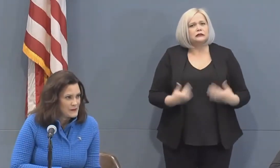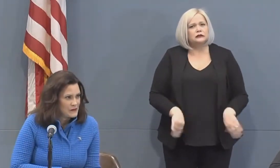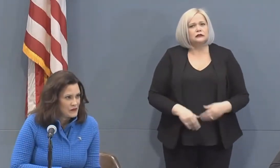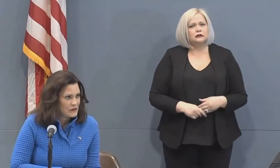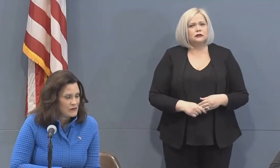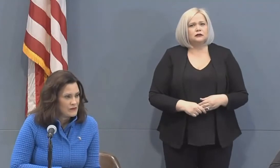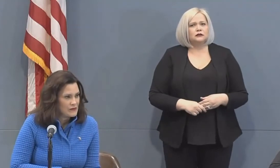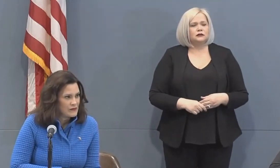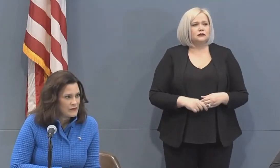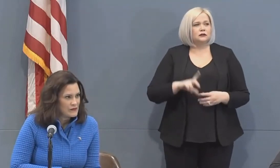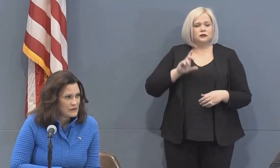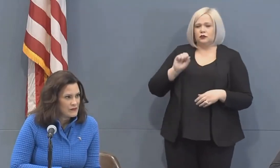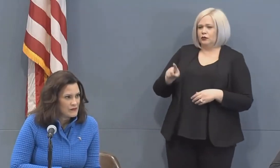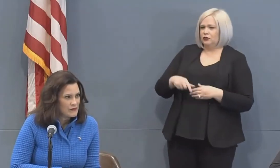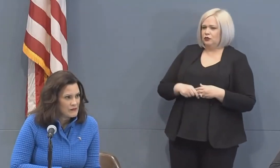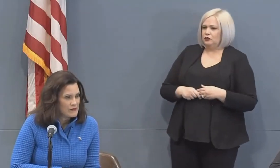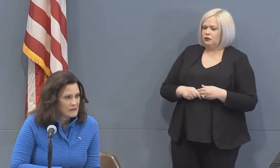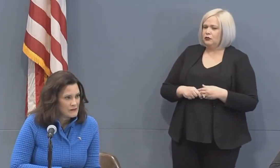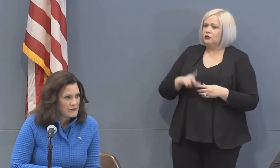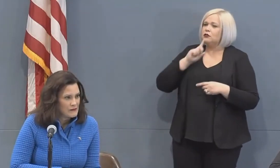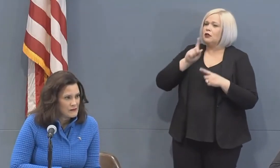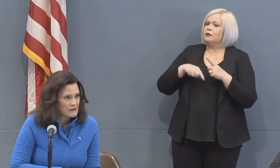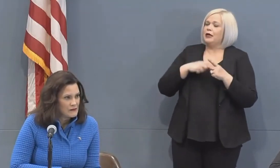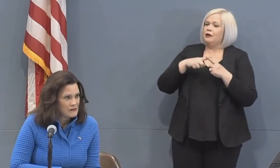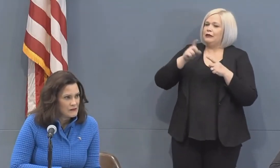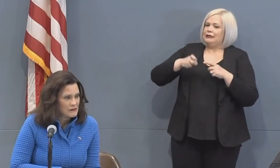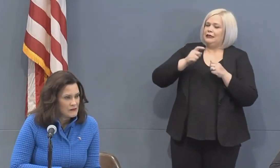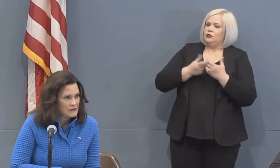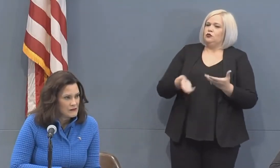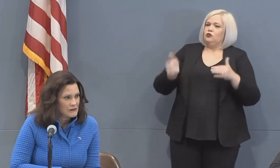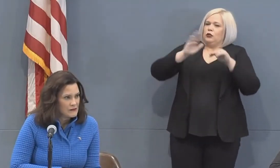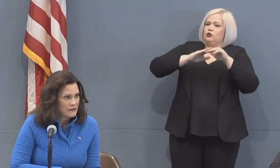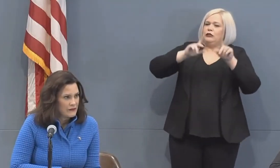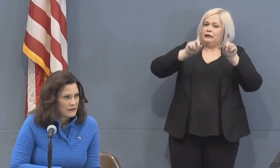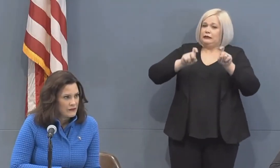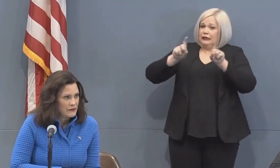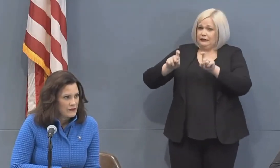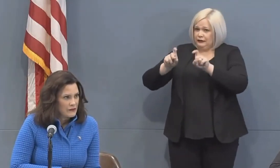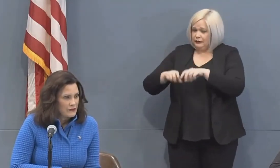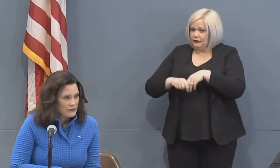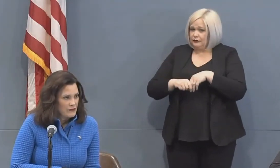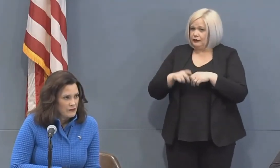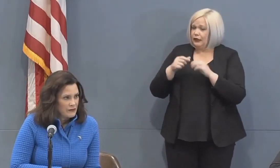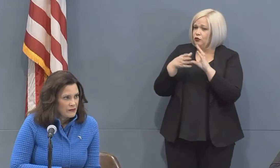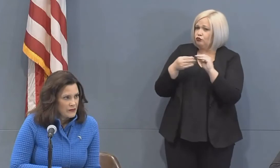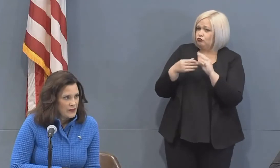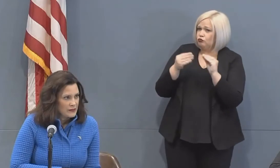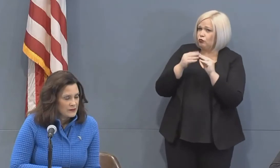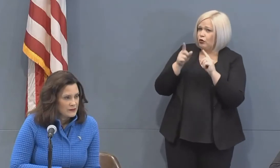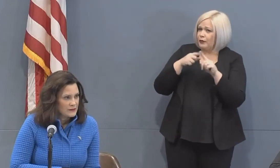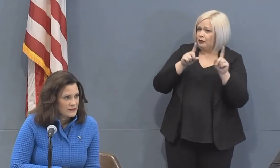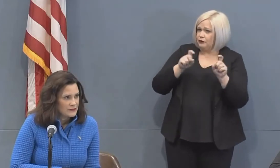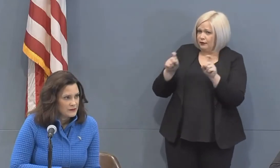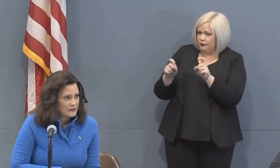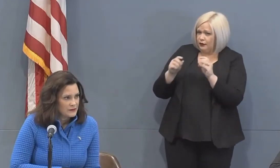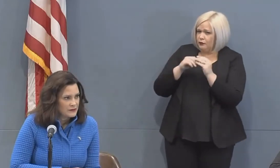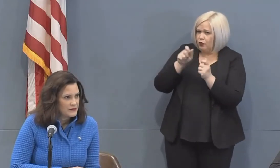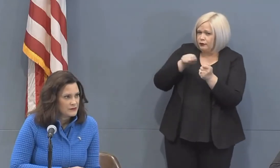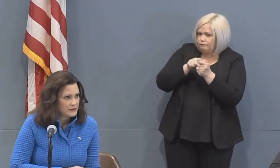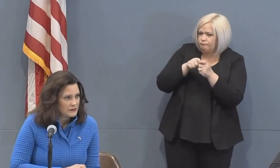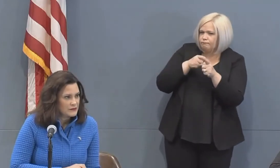you were talking about testing and the need to expand that testing could you talk a little bit more about that uh with a little more